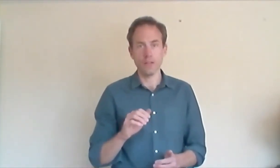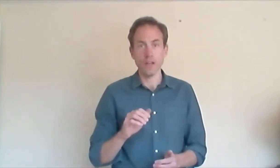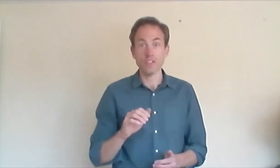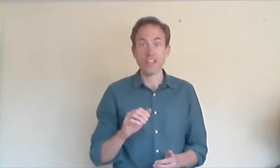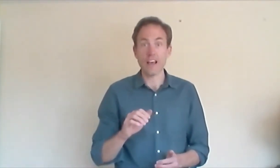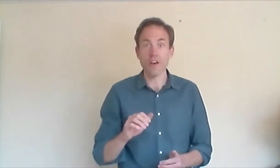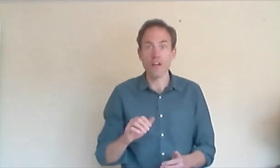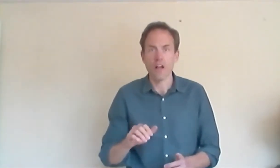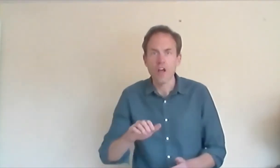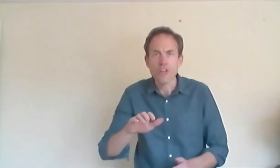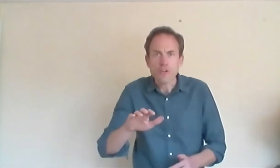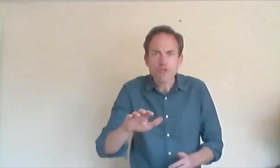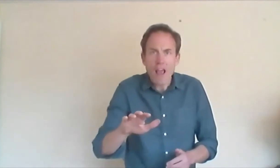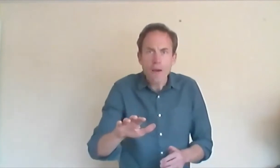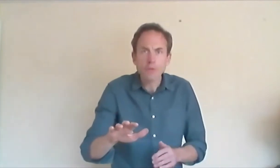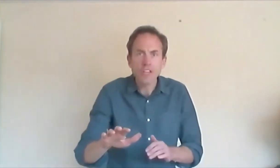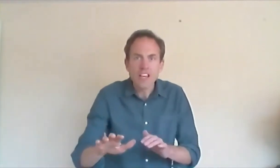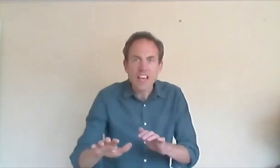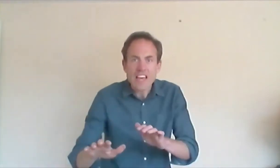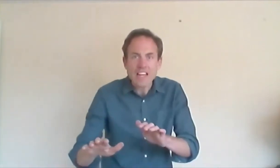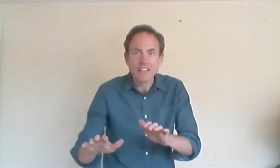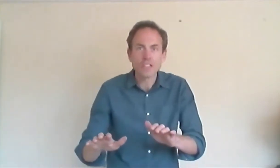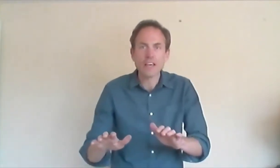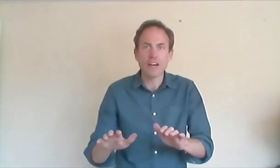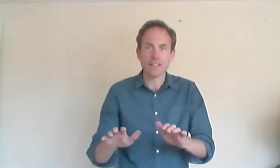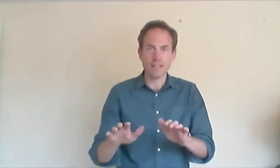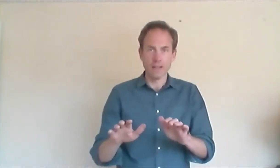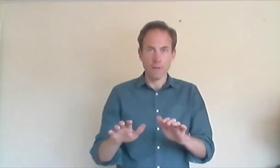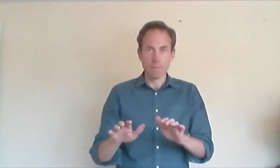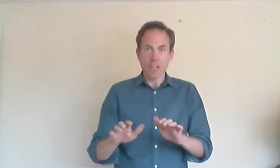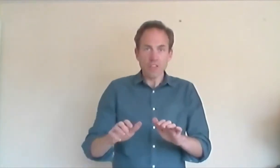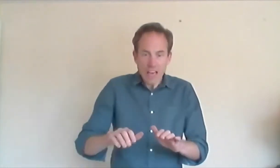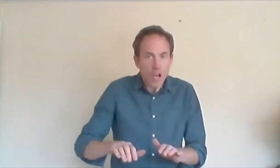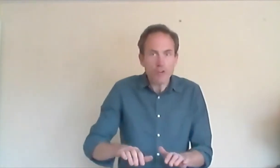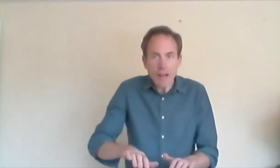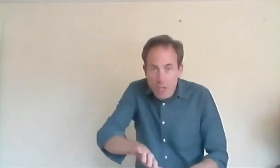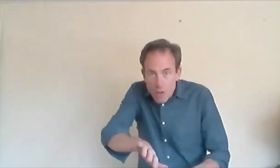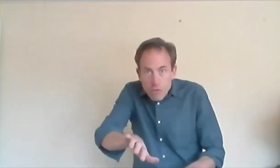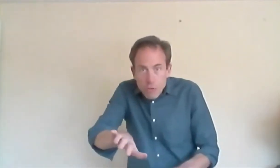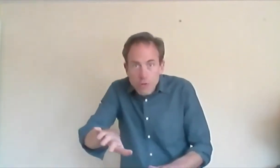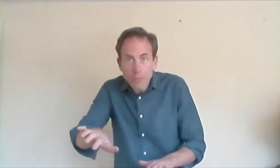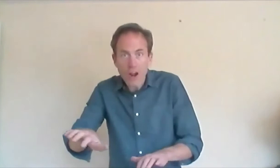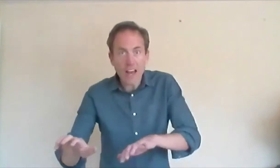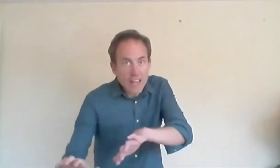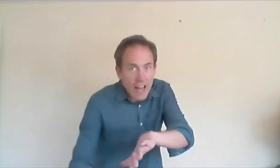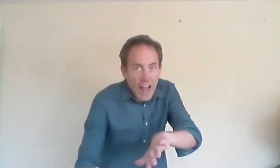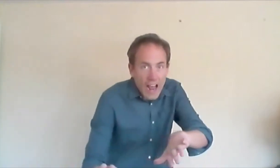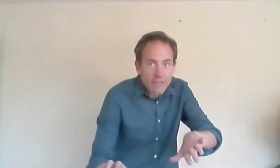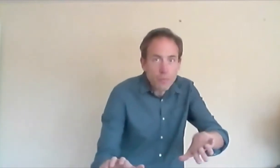garden. they crept into the garden. They crept through the briar and the